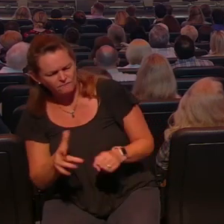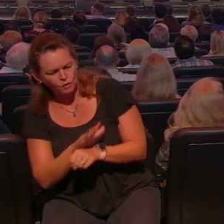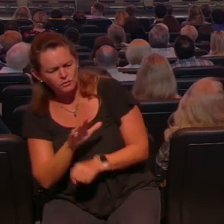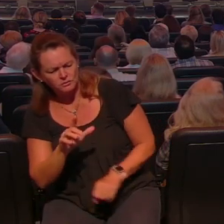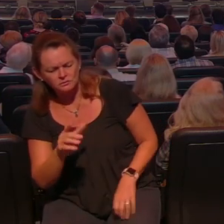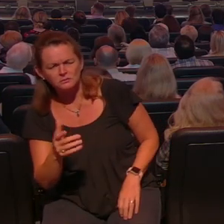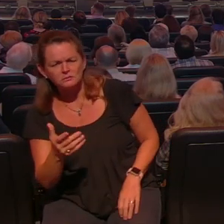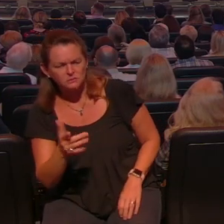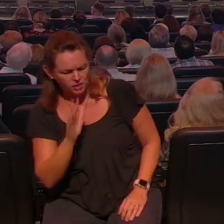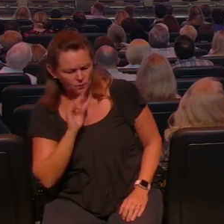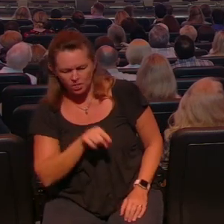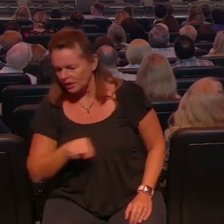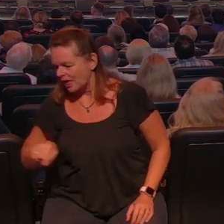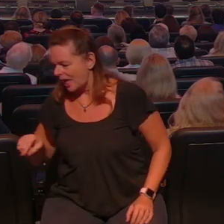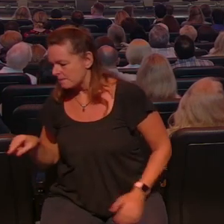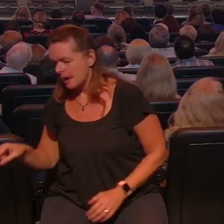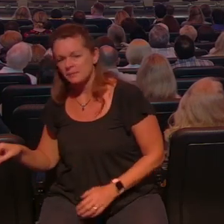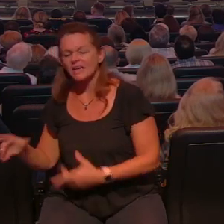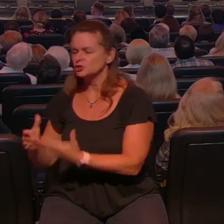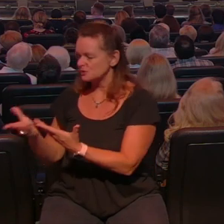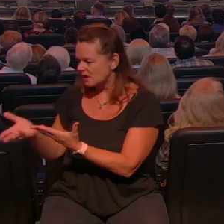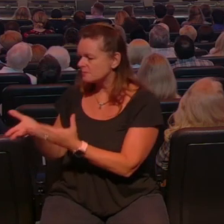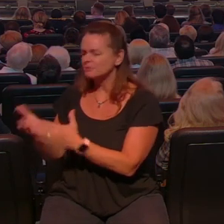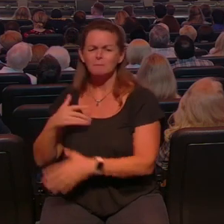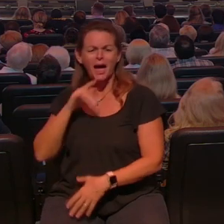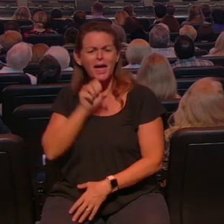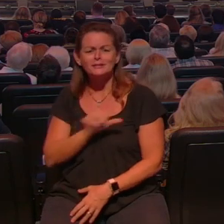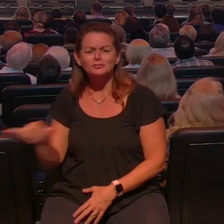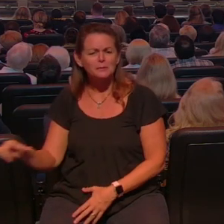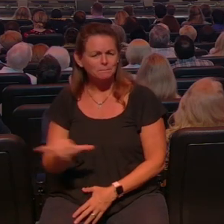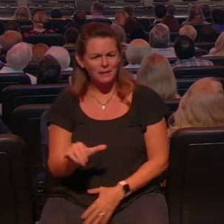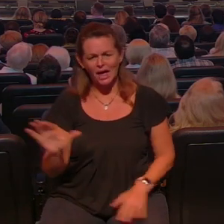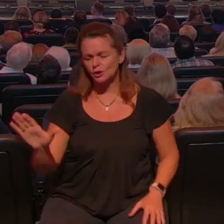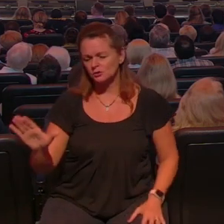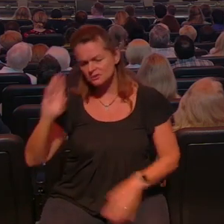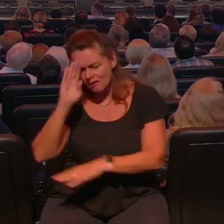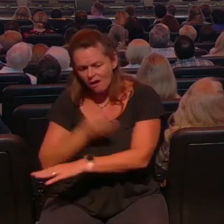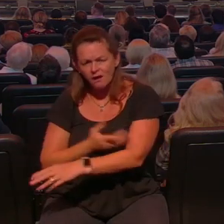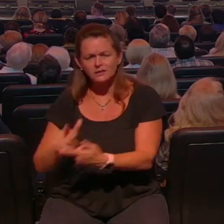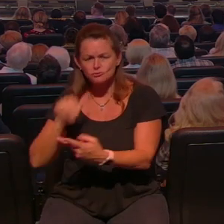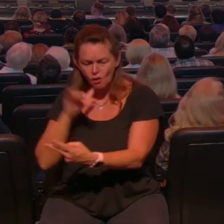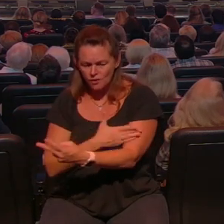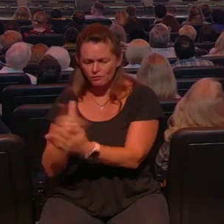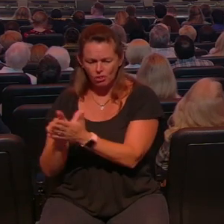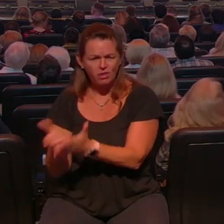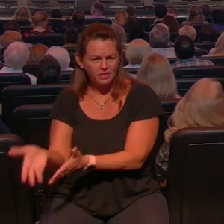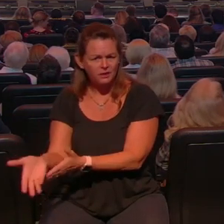so I went out to the pump and she was there she was about my age and she had her like her son and daughter-in-law there and she was buying it